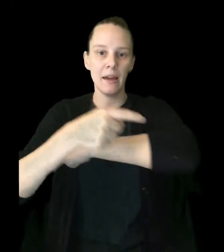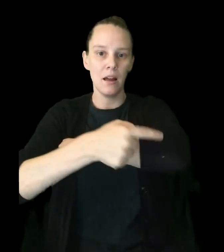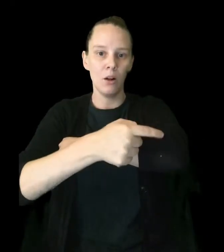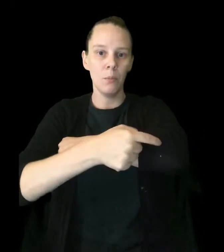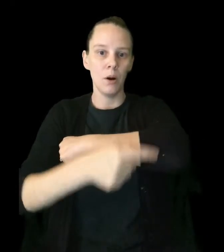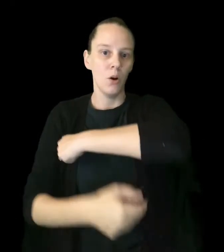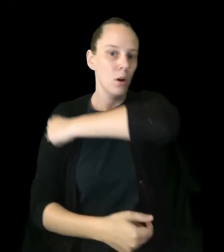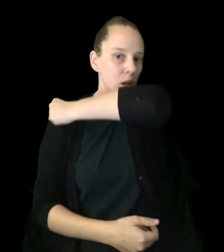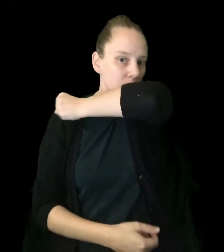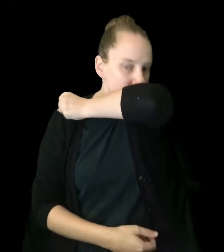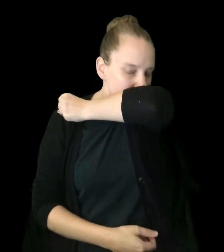elbow.